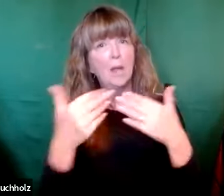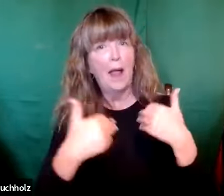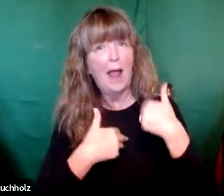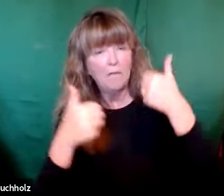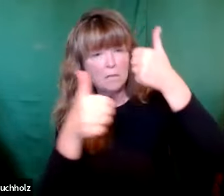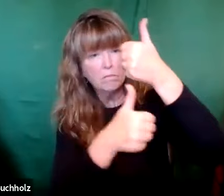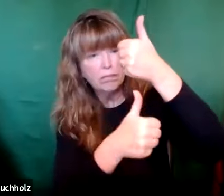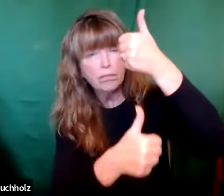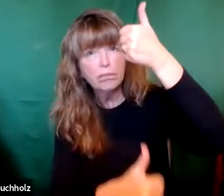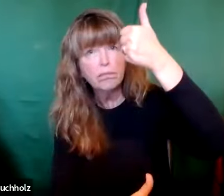speaking with authority.